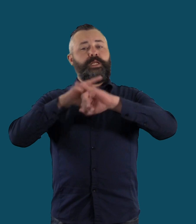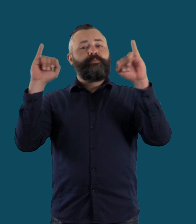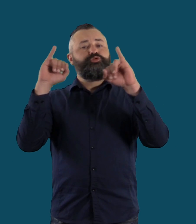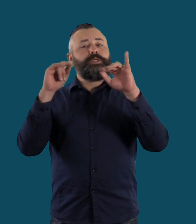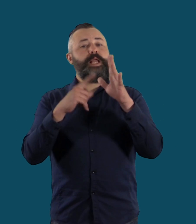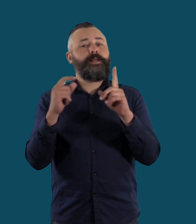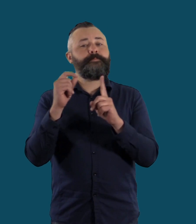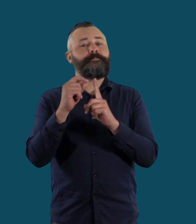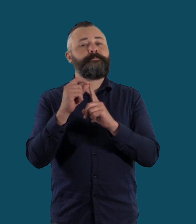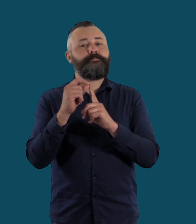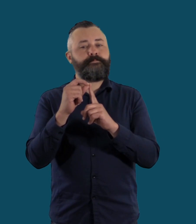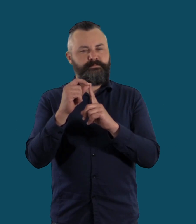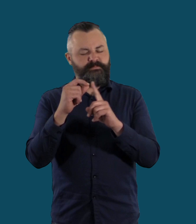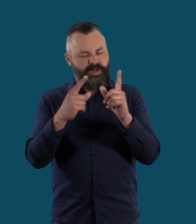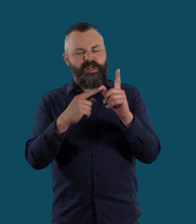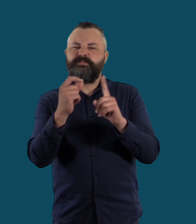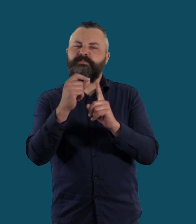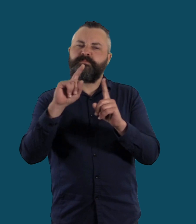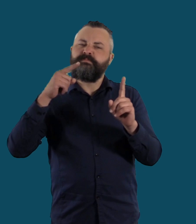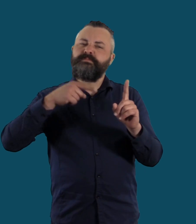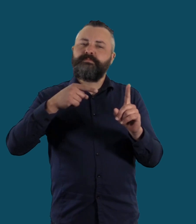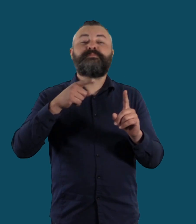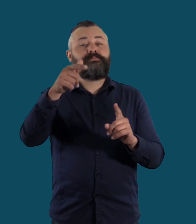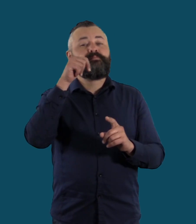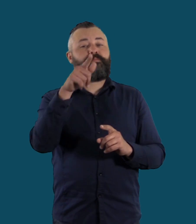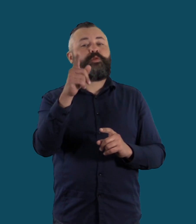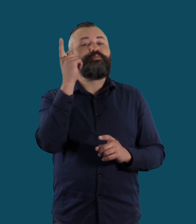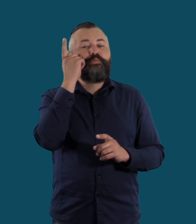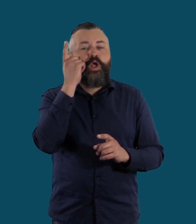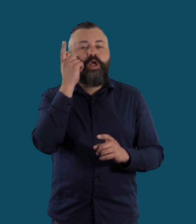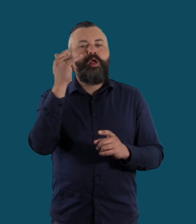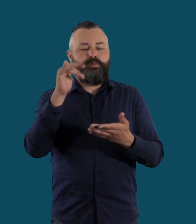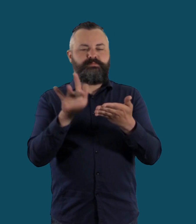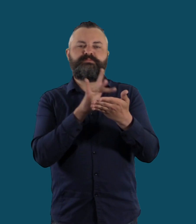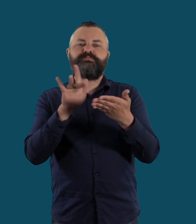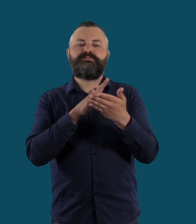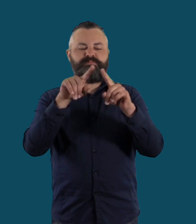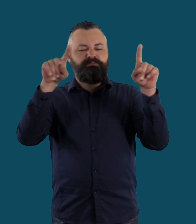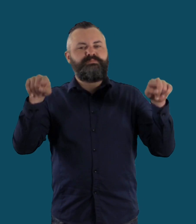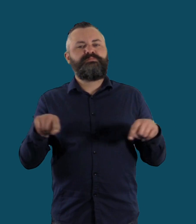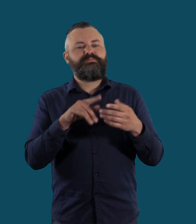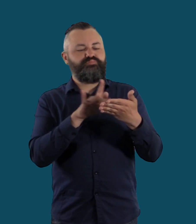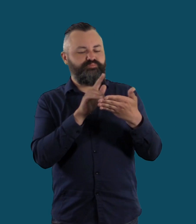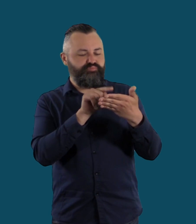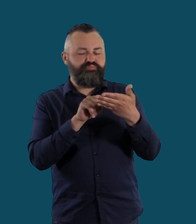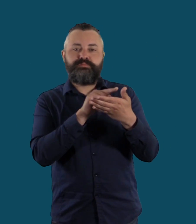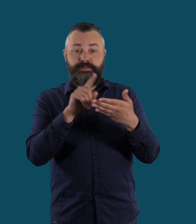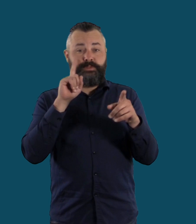Emergency apps. What is an app? Smartphones and tablets have applications, apps for short, a special type of software